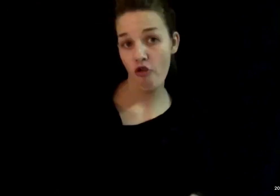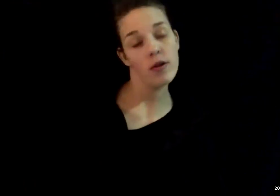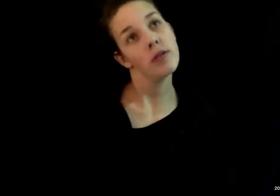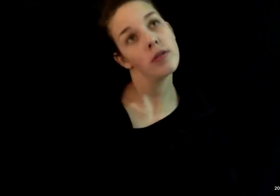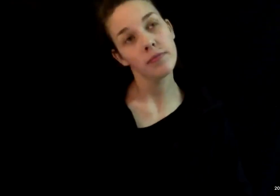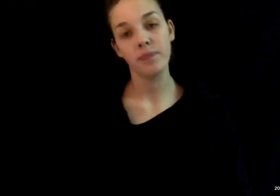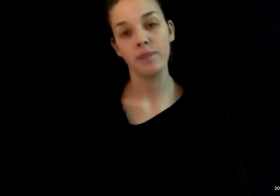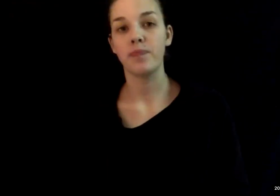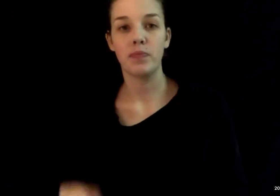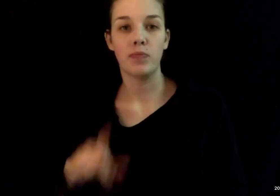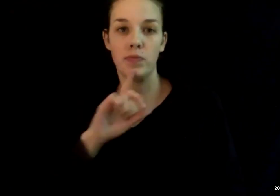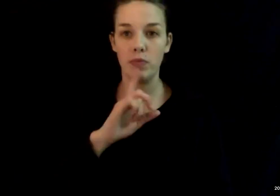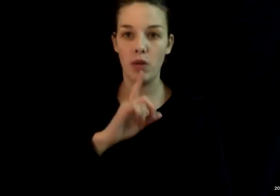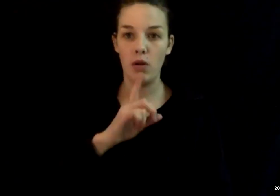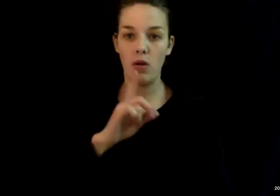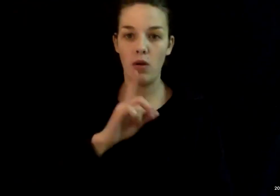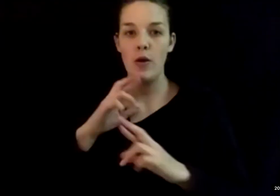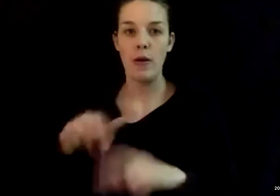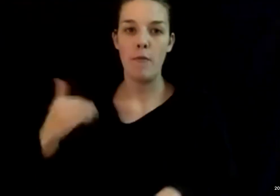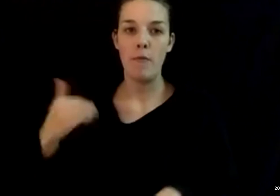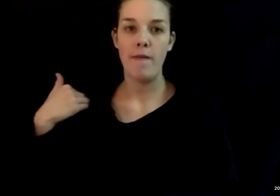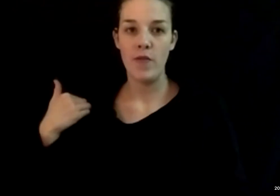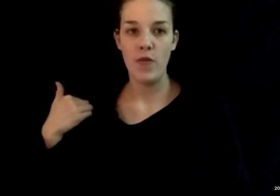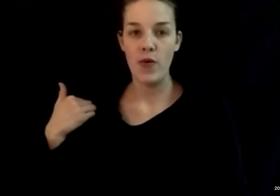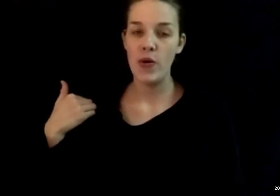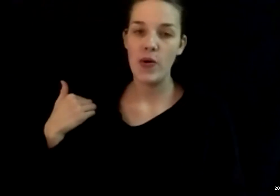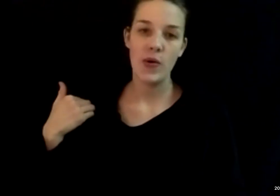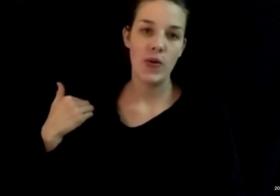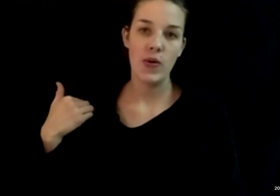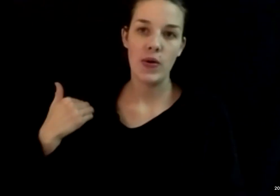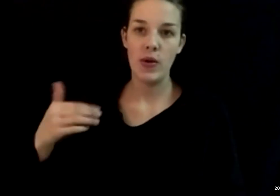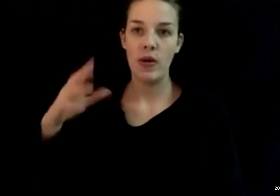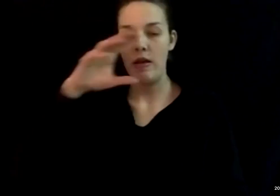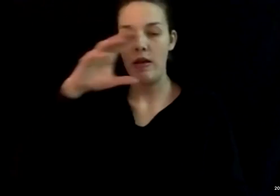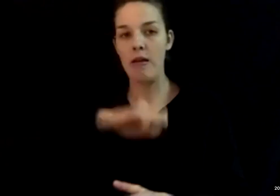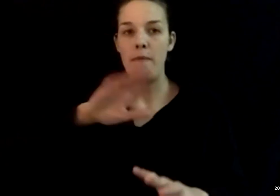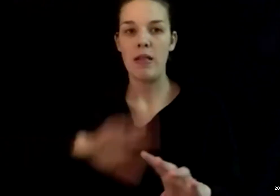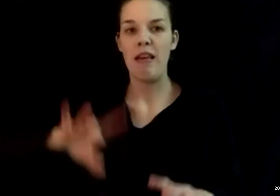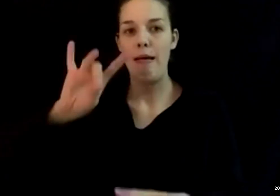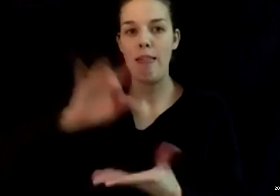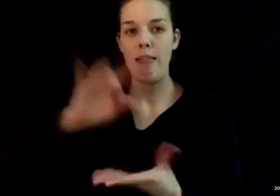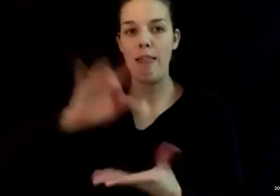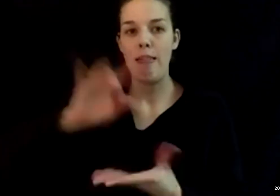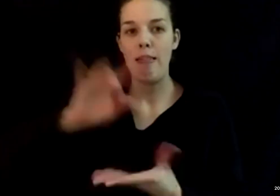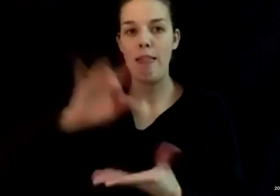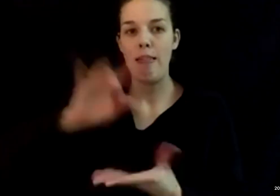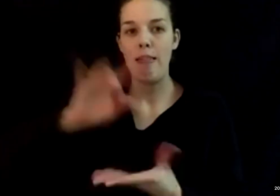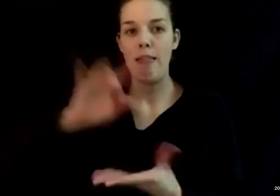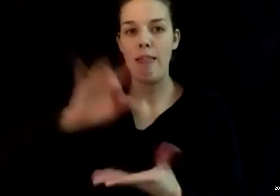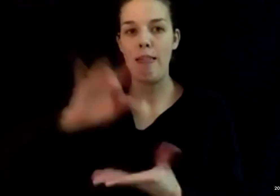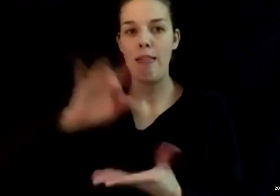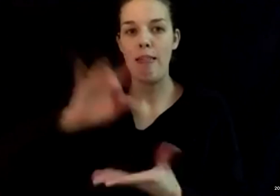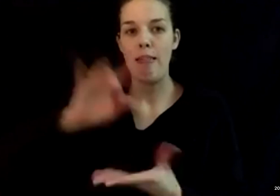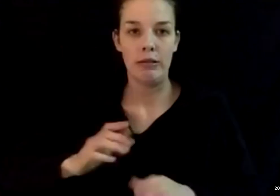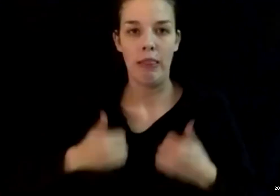Sure. So what I reported a little bit earlier is that we estimate about 8,000 health care workers live and work in Rock Island